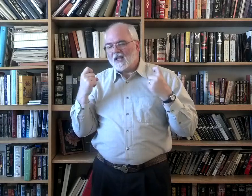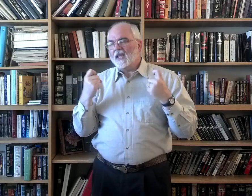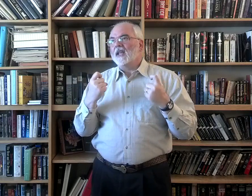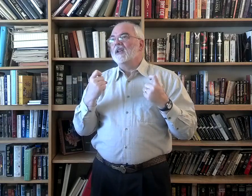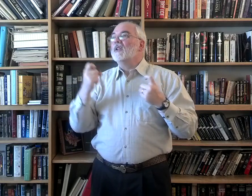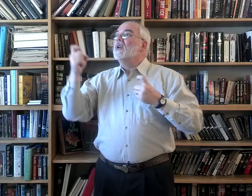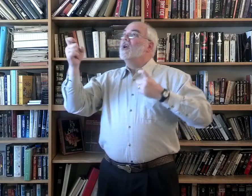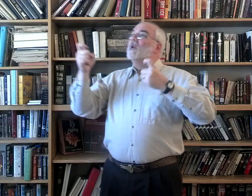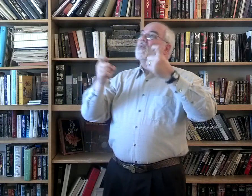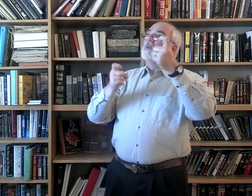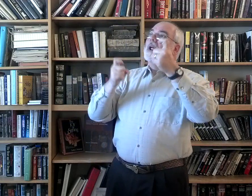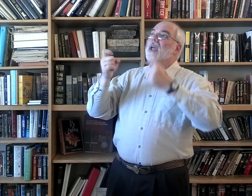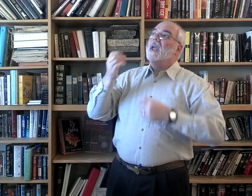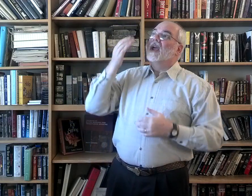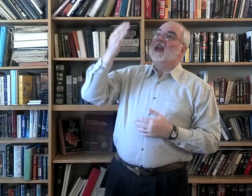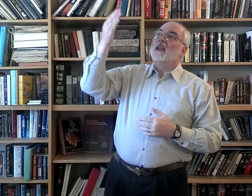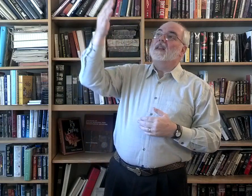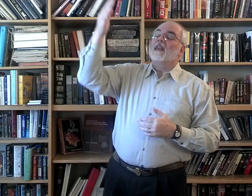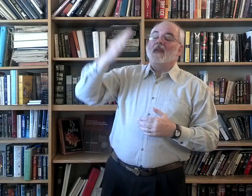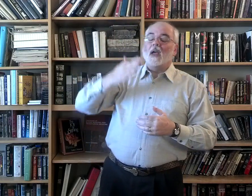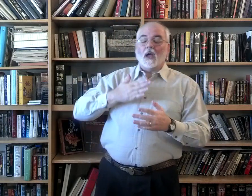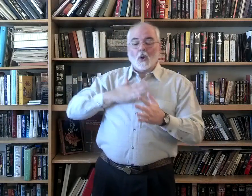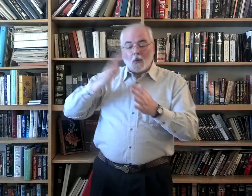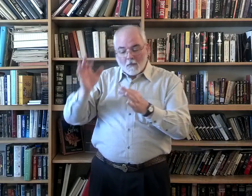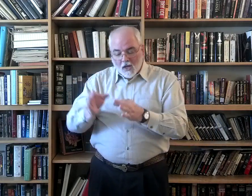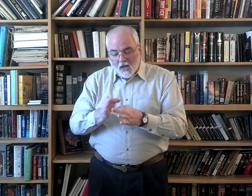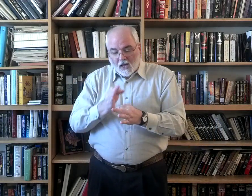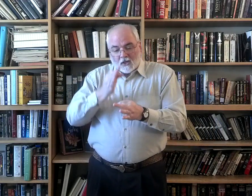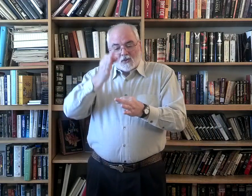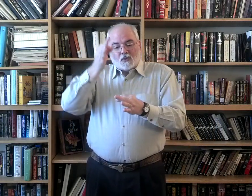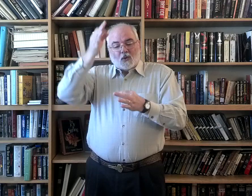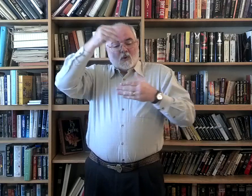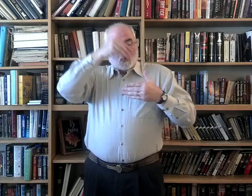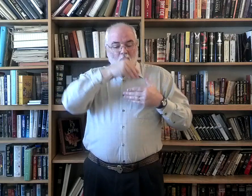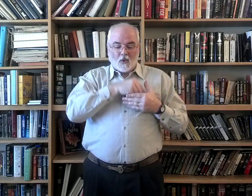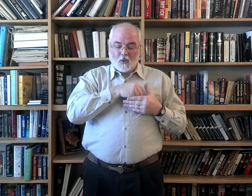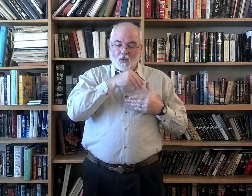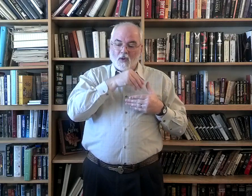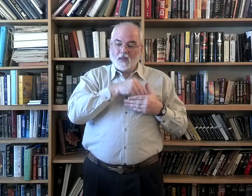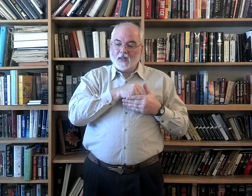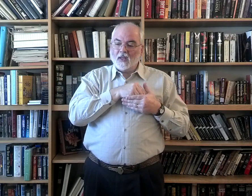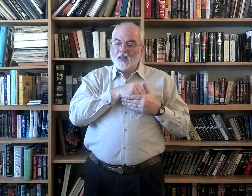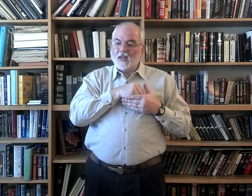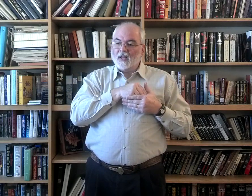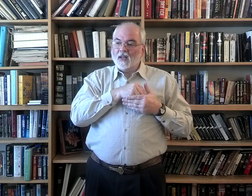Rain, rain Thou my soul within. within.